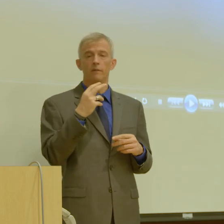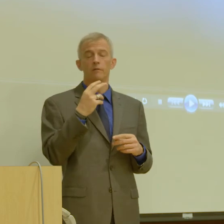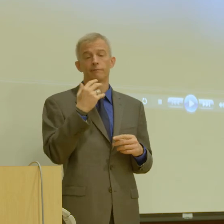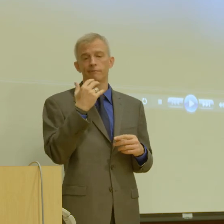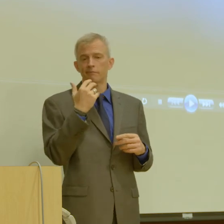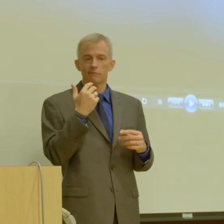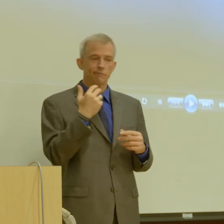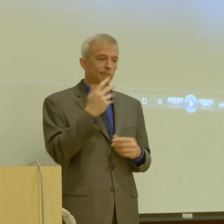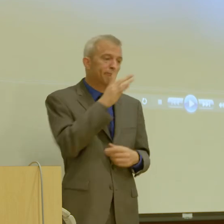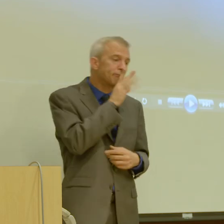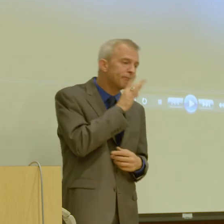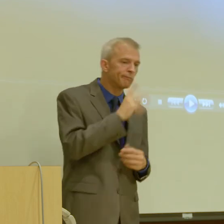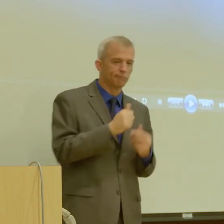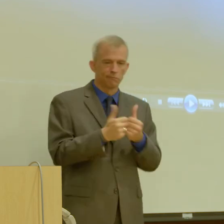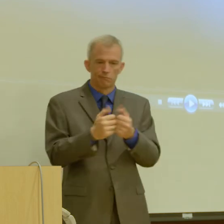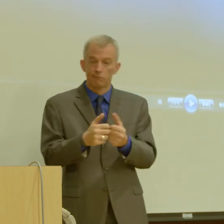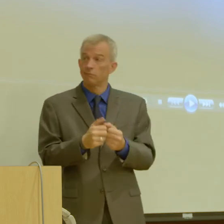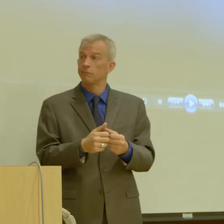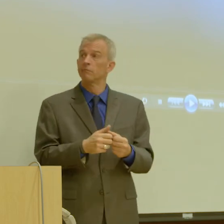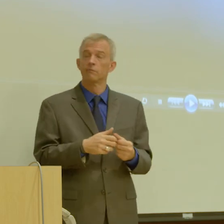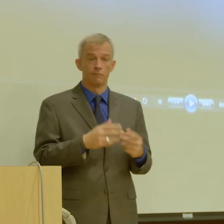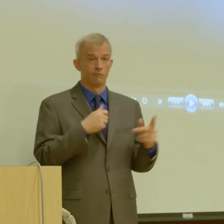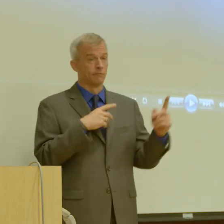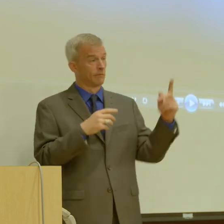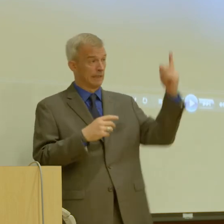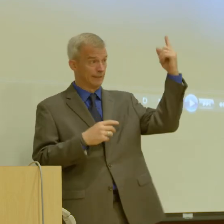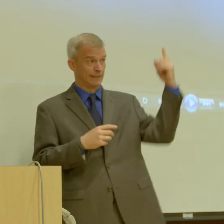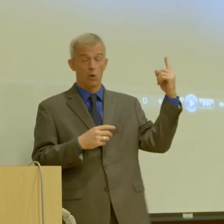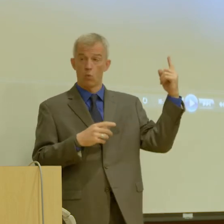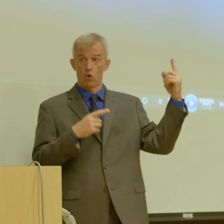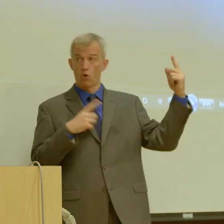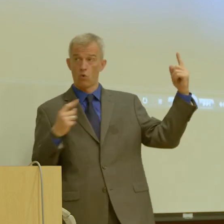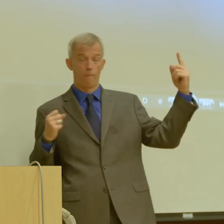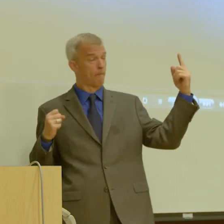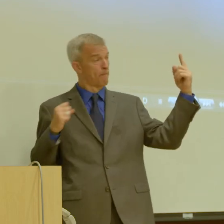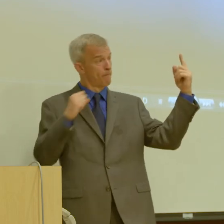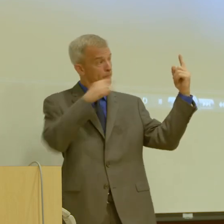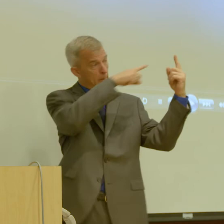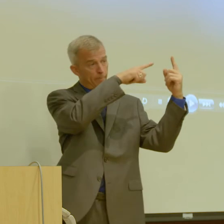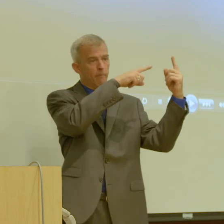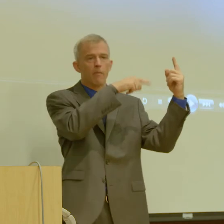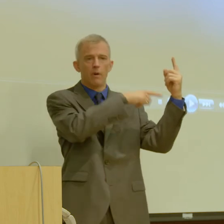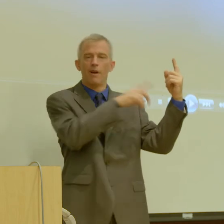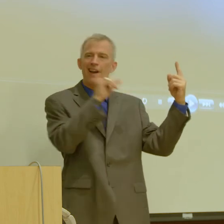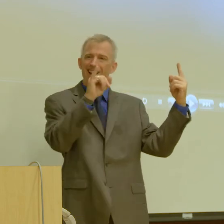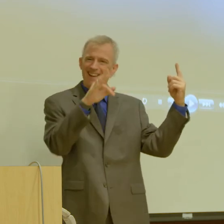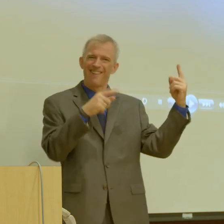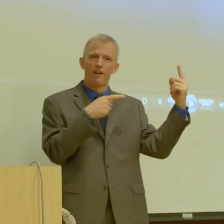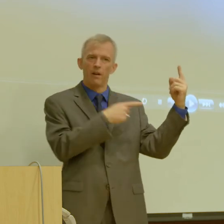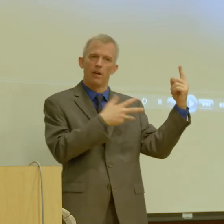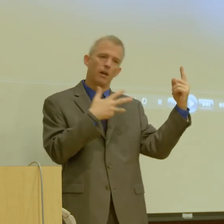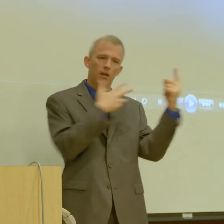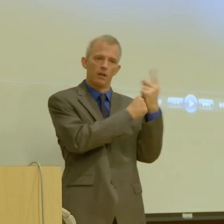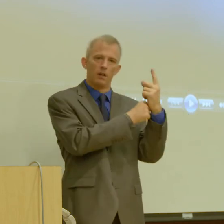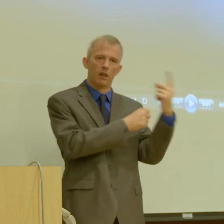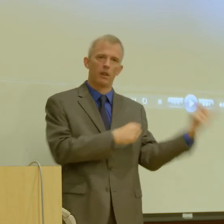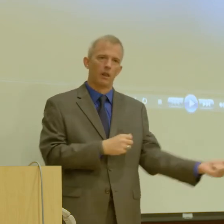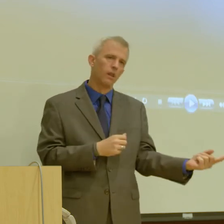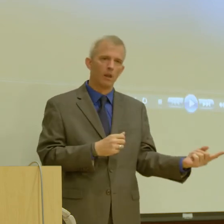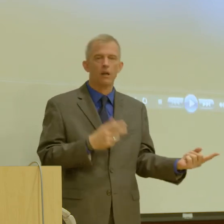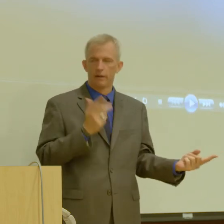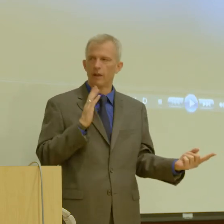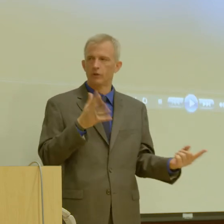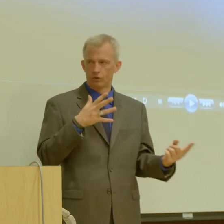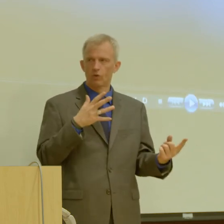traveling through a tower, that tower is impacted. It's gonna have a, an impact on our ability to communicate, uh, to finish that communication line,